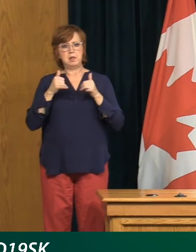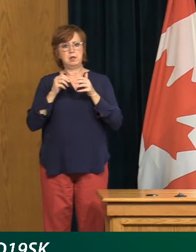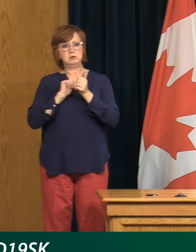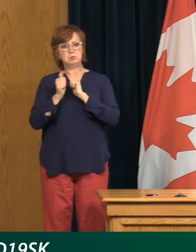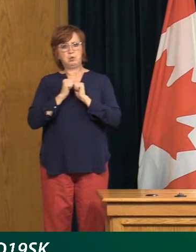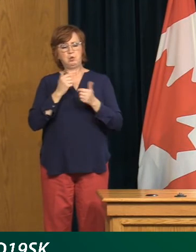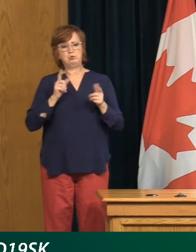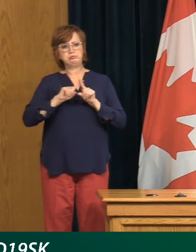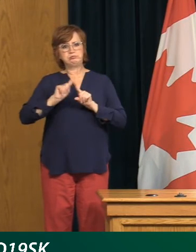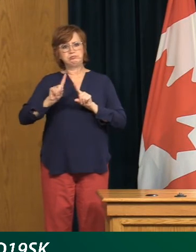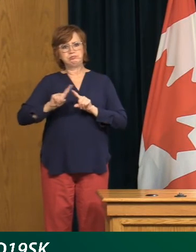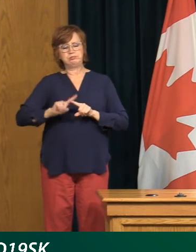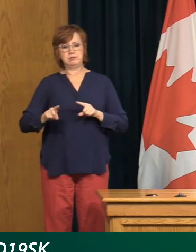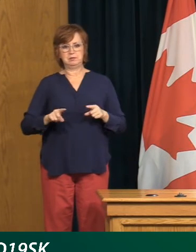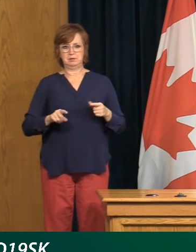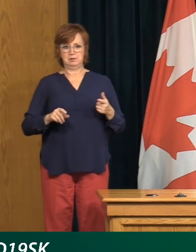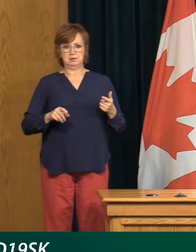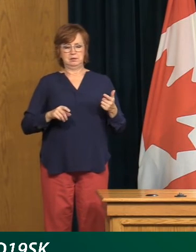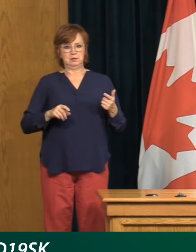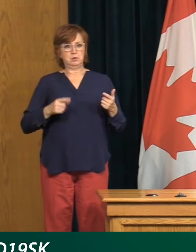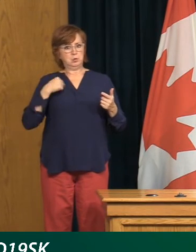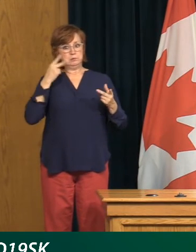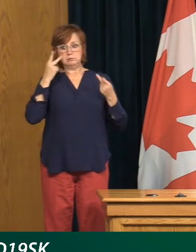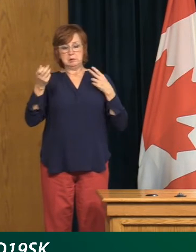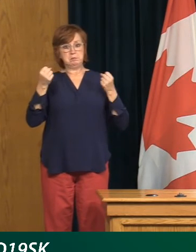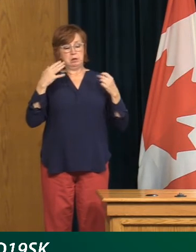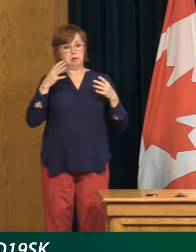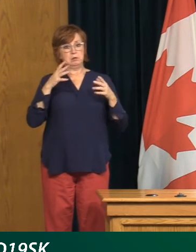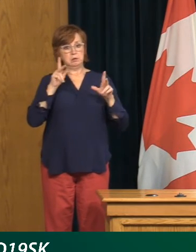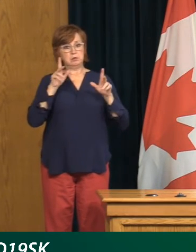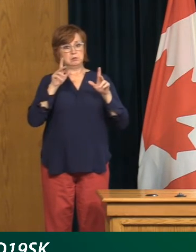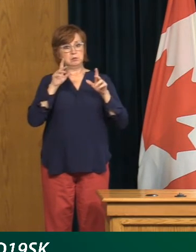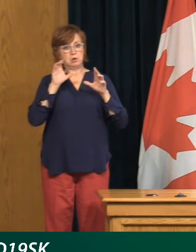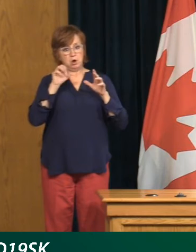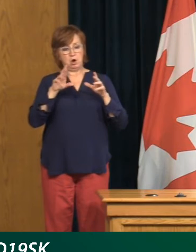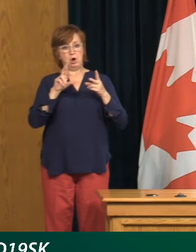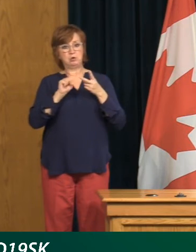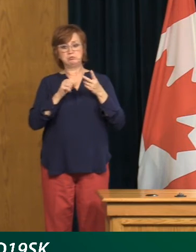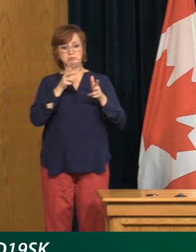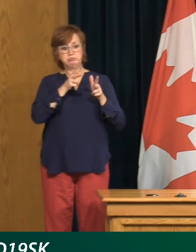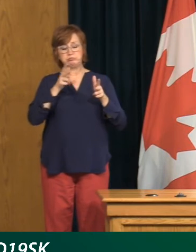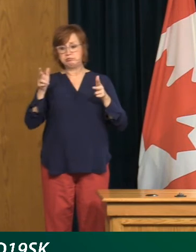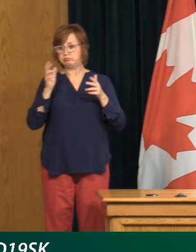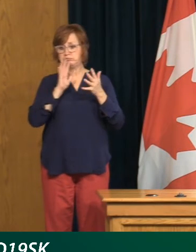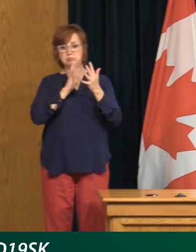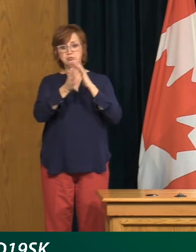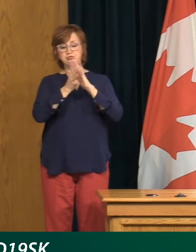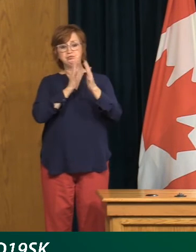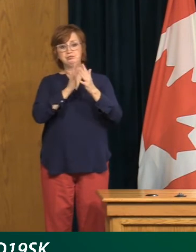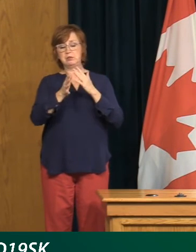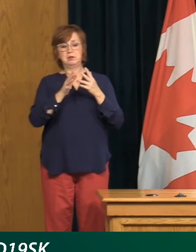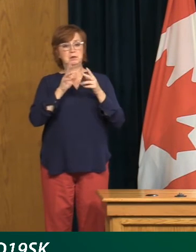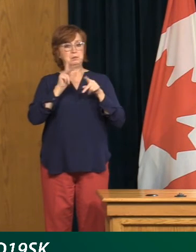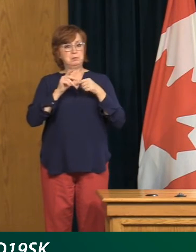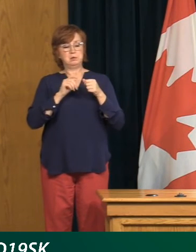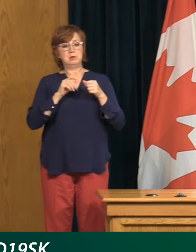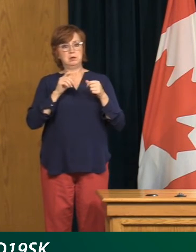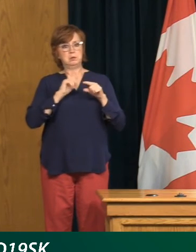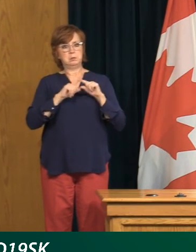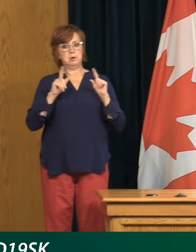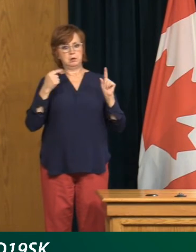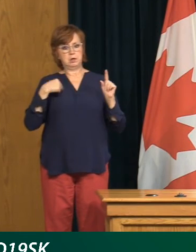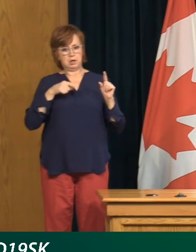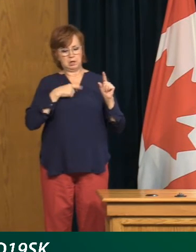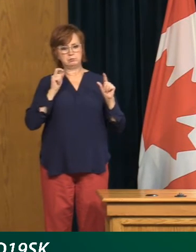like. But we all have to do this in a way that we can't prevent the occasional case and cluster, but we have to